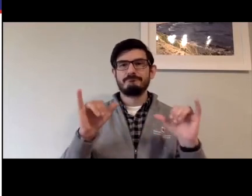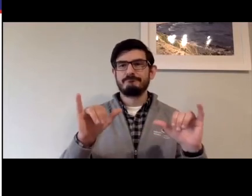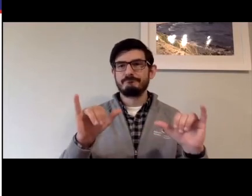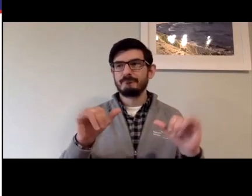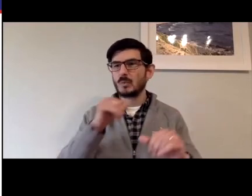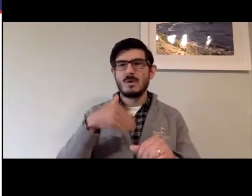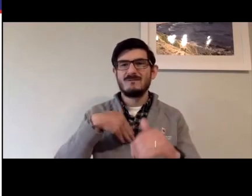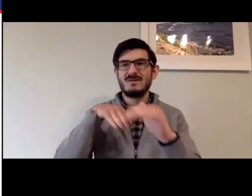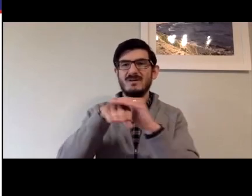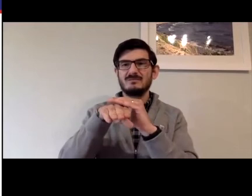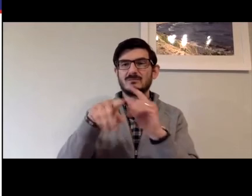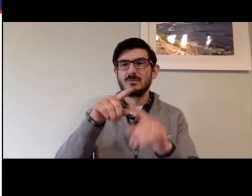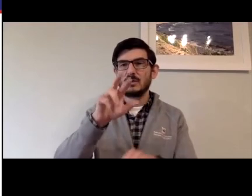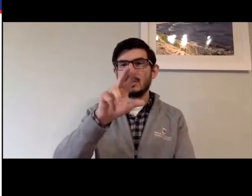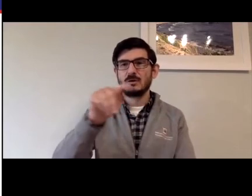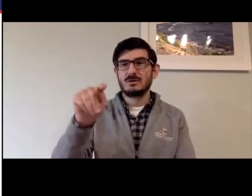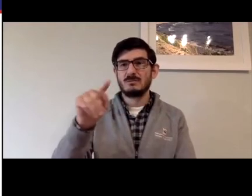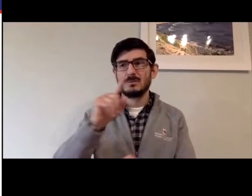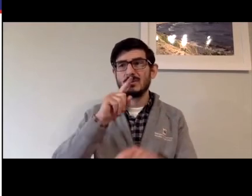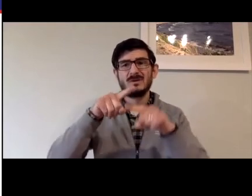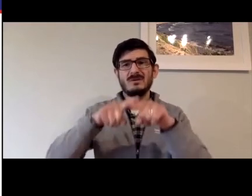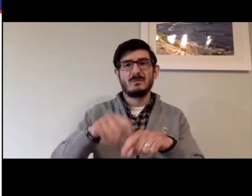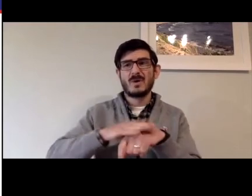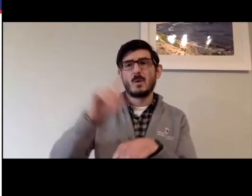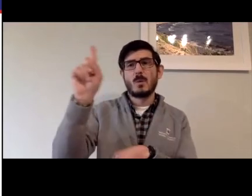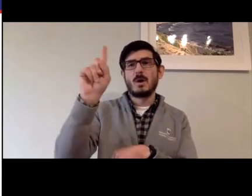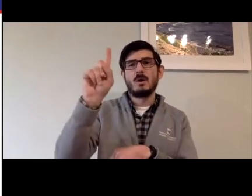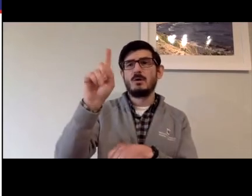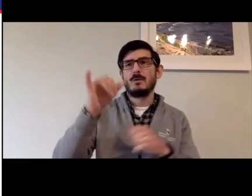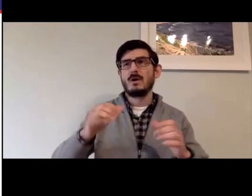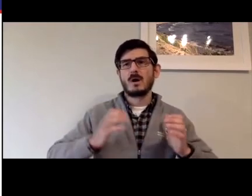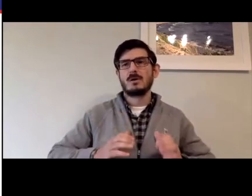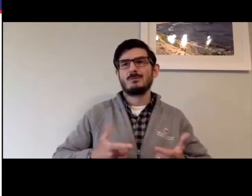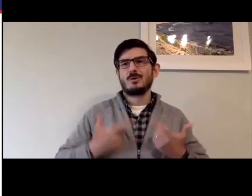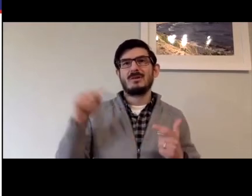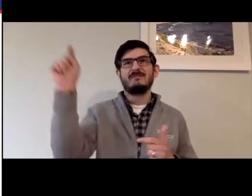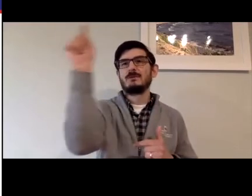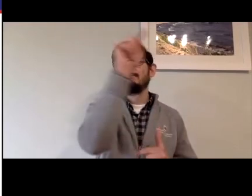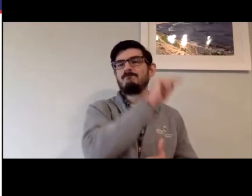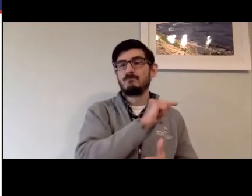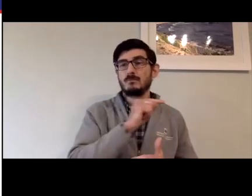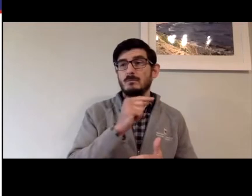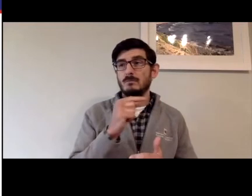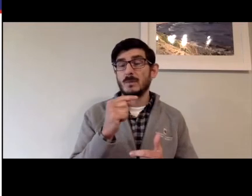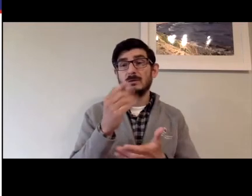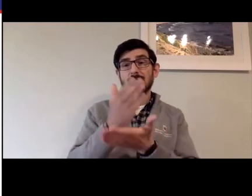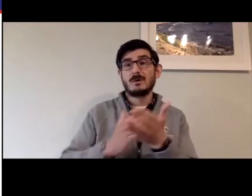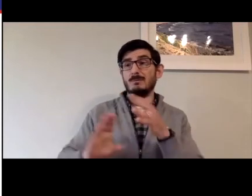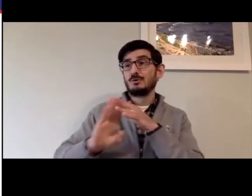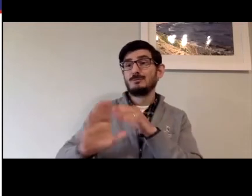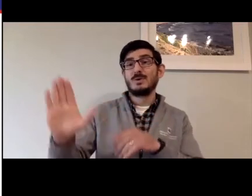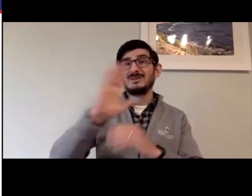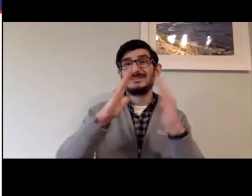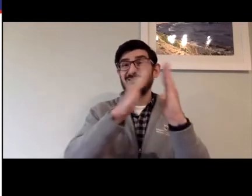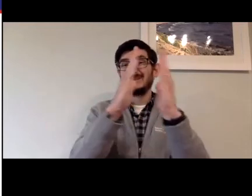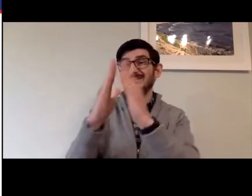A carrier such as Sprint might not provide that kind of access to their customer base just yet.